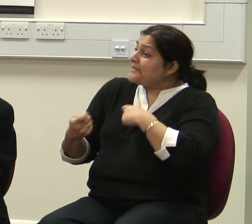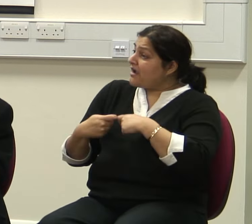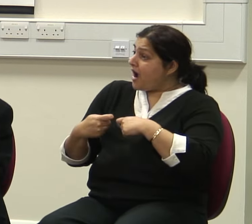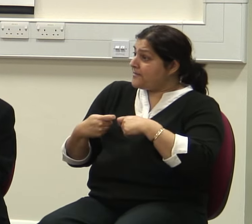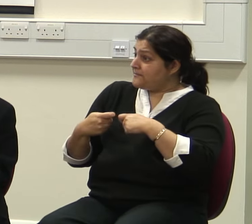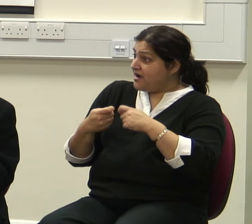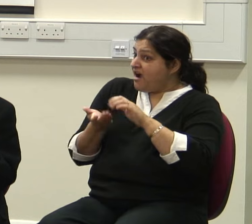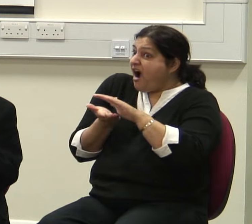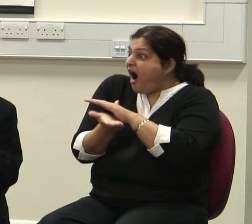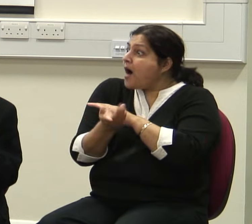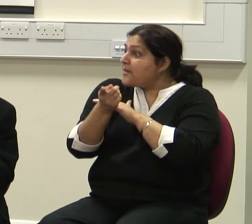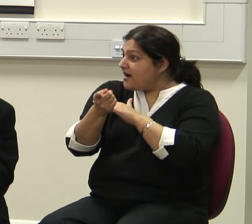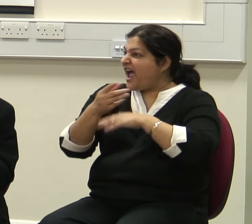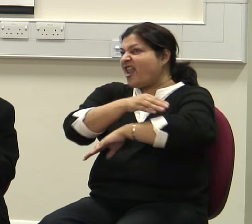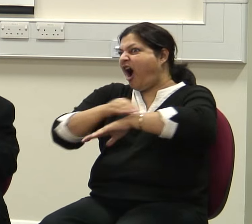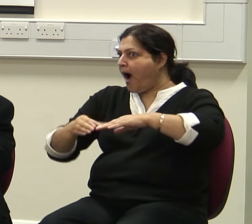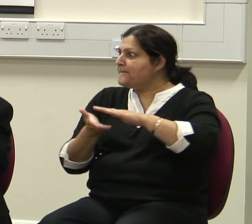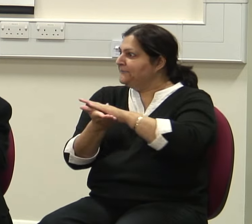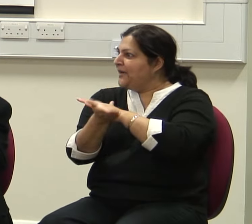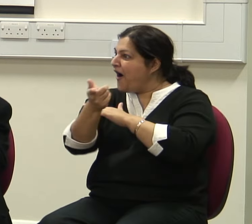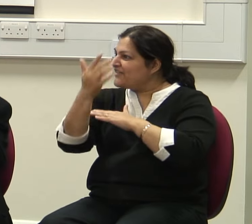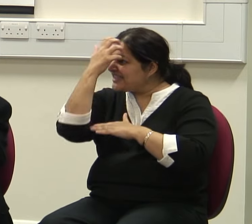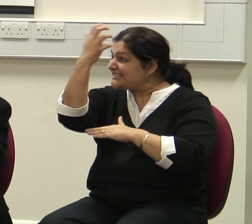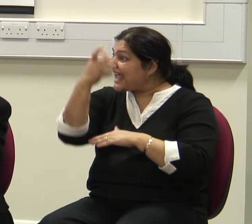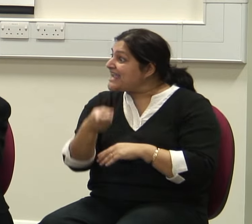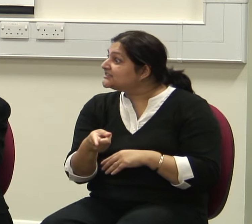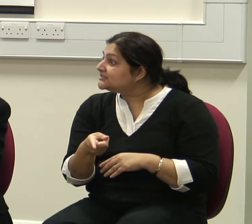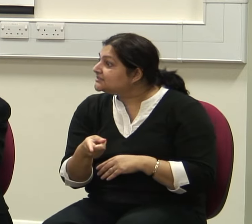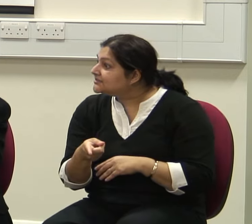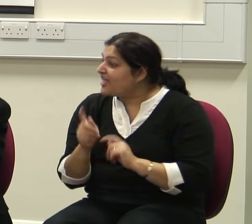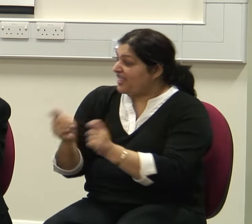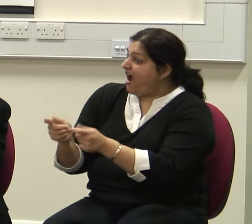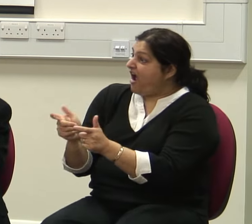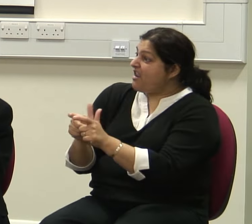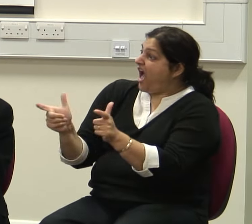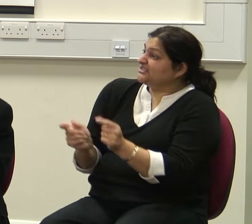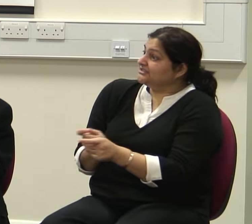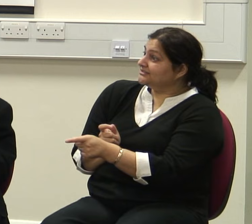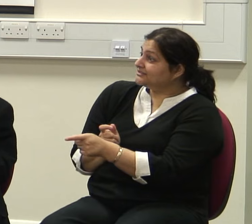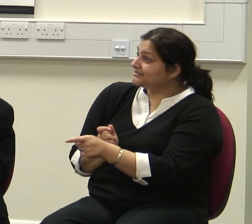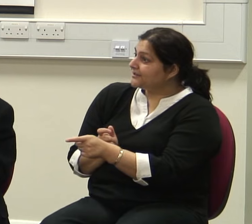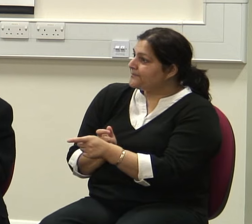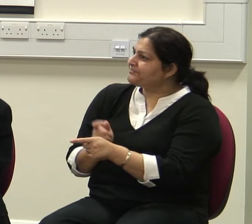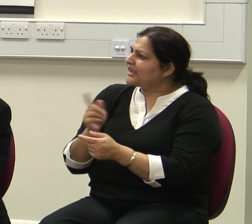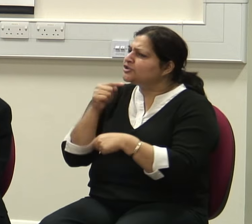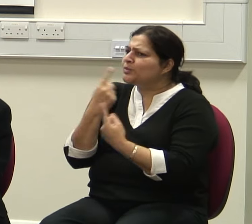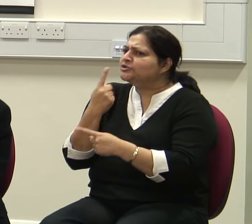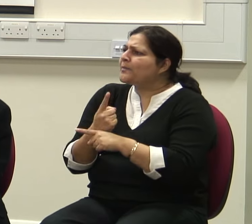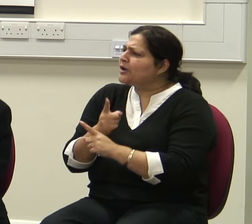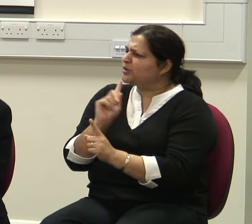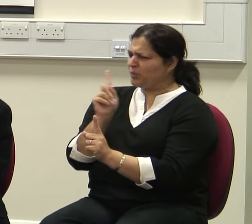They are licensed. They are... And this is what is the it that we are talking about. The it is called social control.